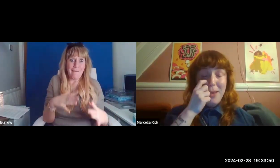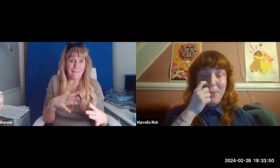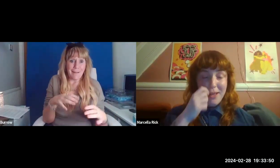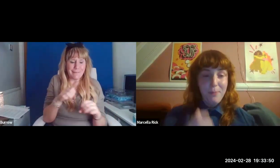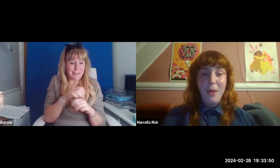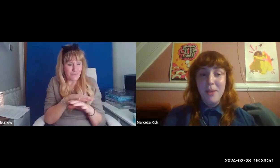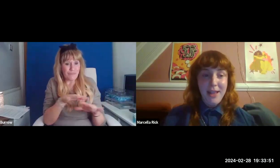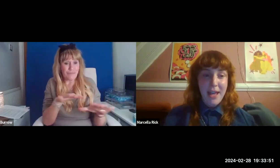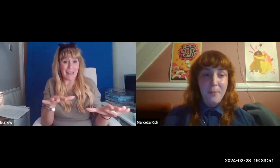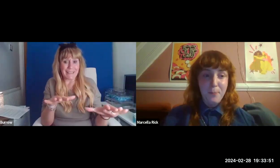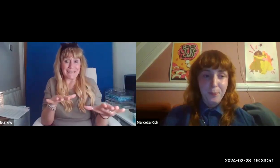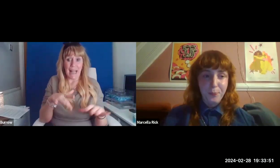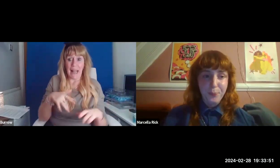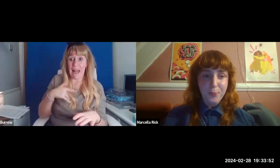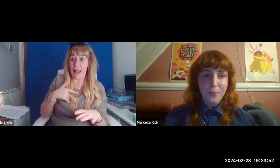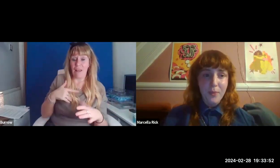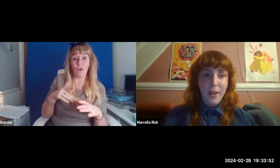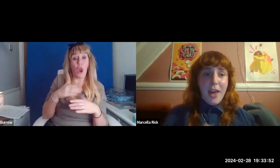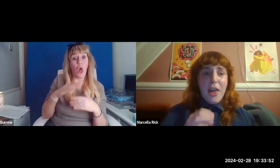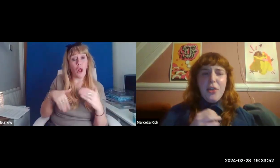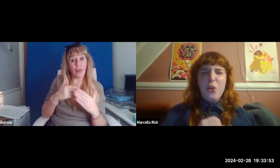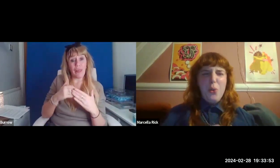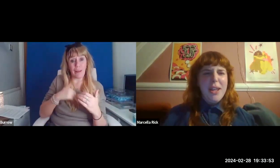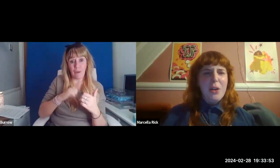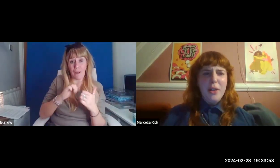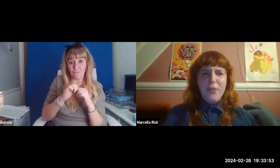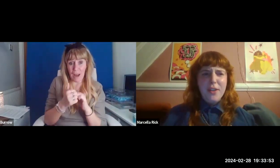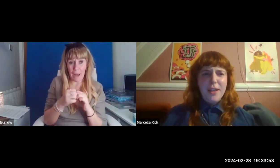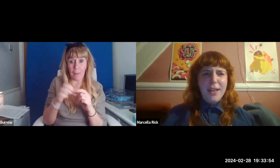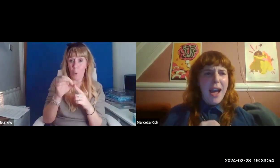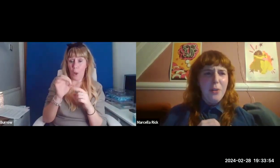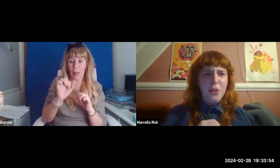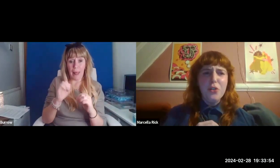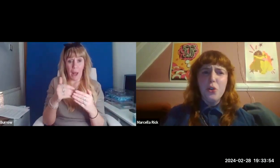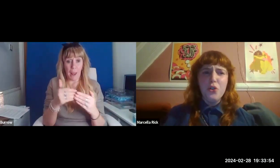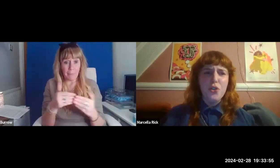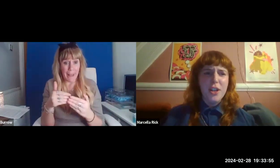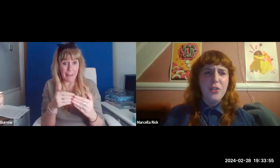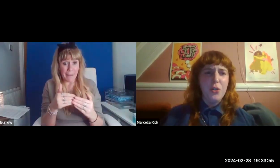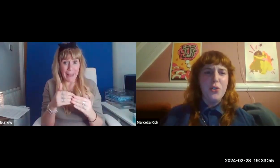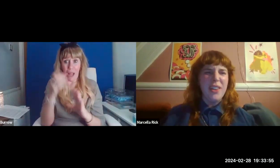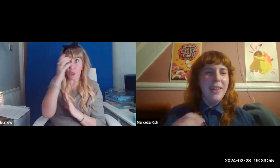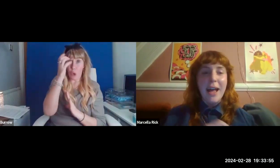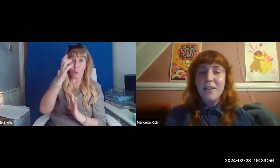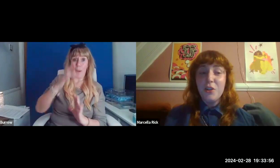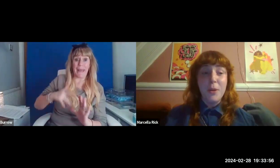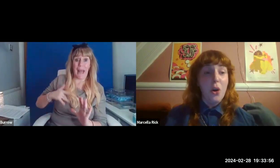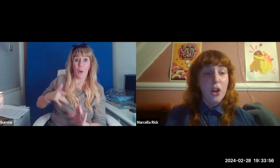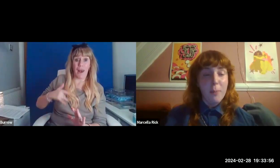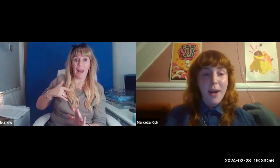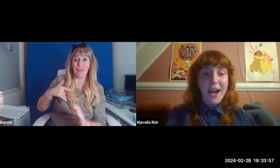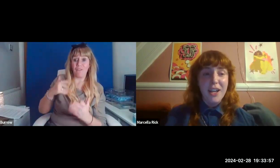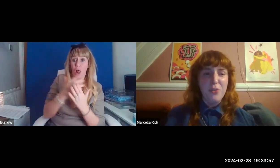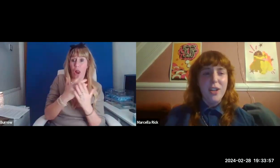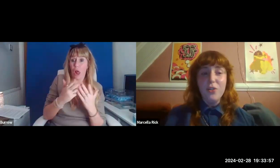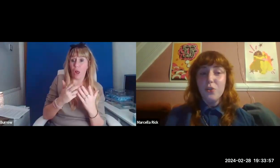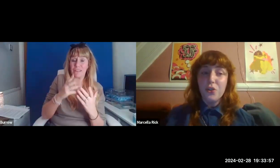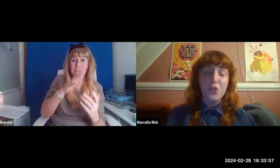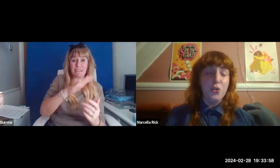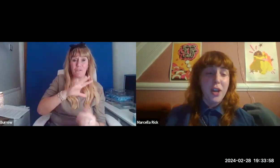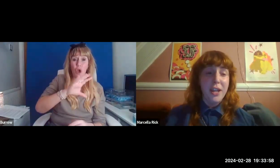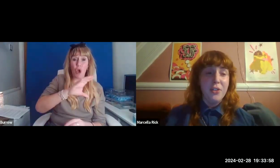and her baby, Amelia. The Queen outlived countless countries whose land has been occupied,